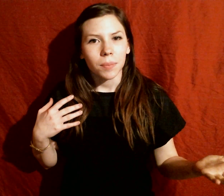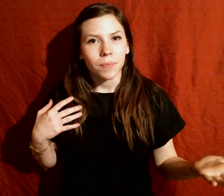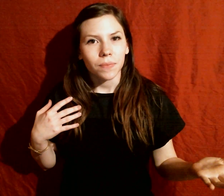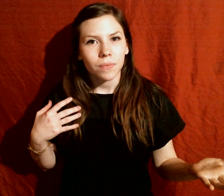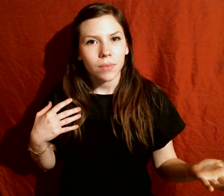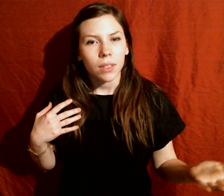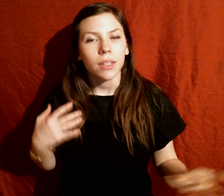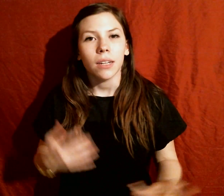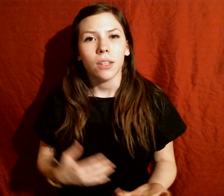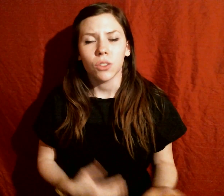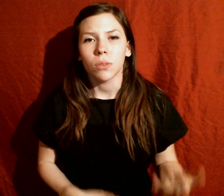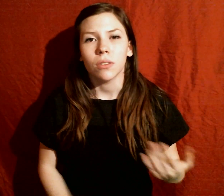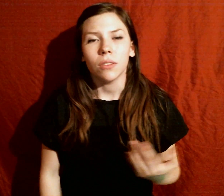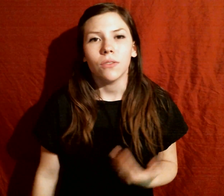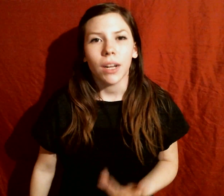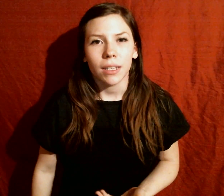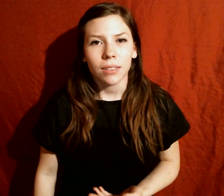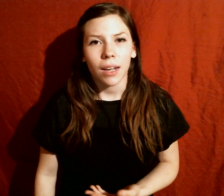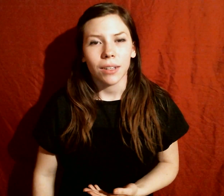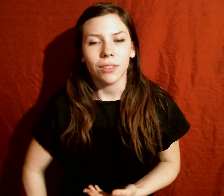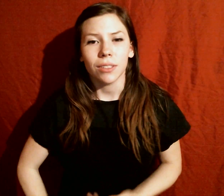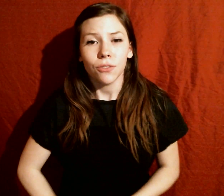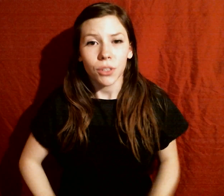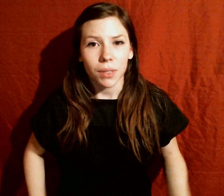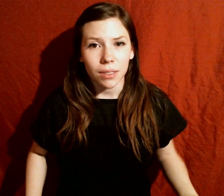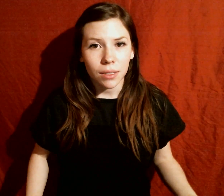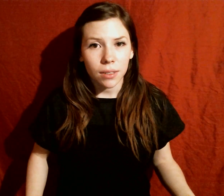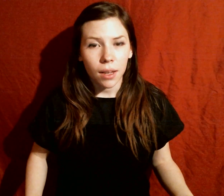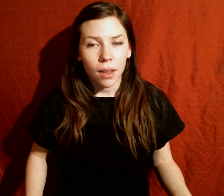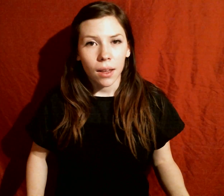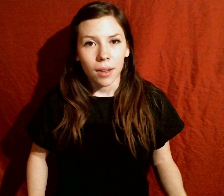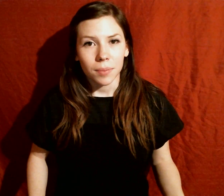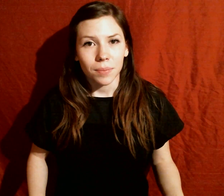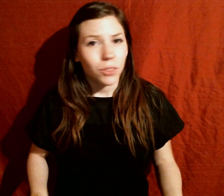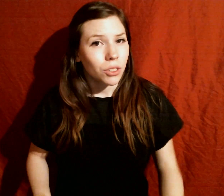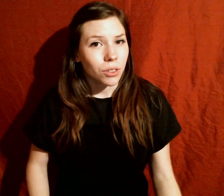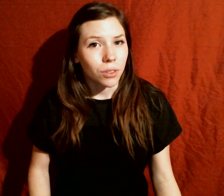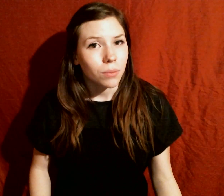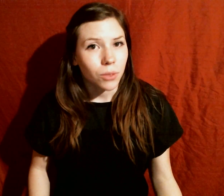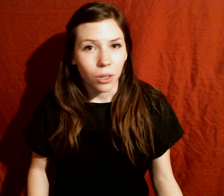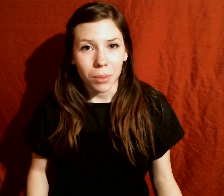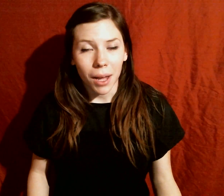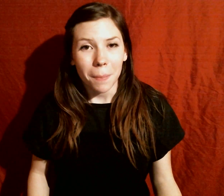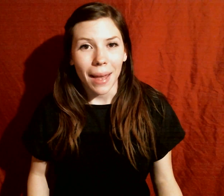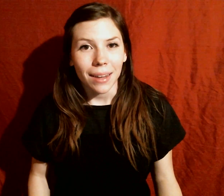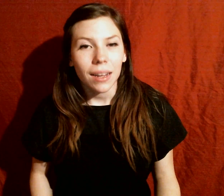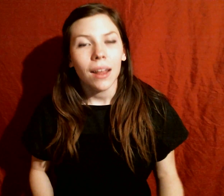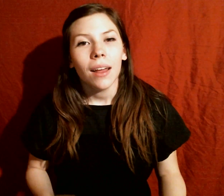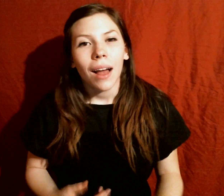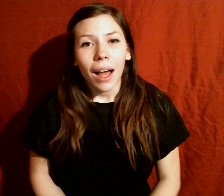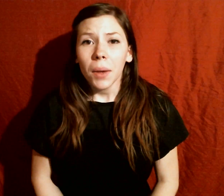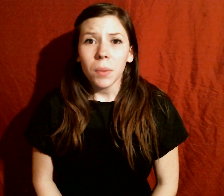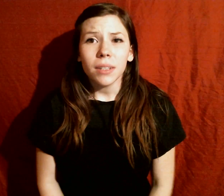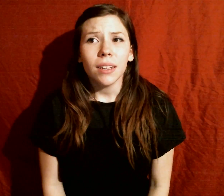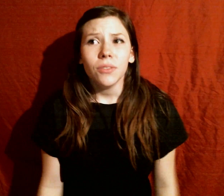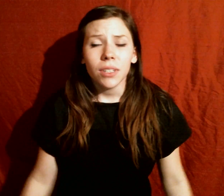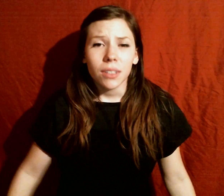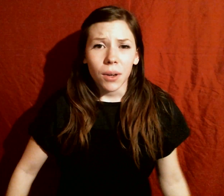let historical fighting styles influence um your LARP combat? I would love to know!